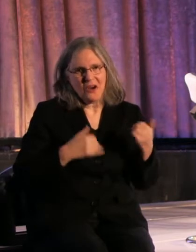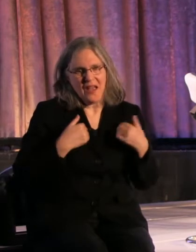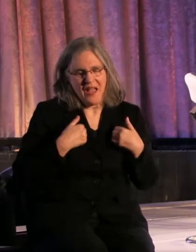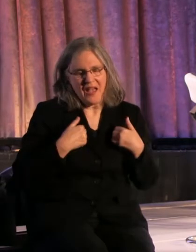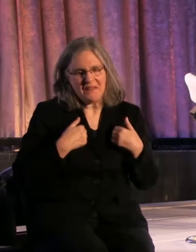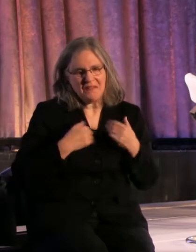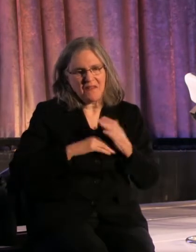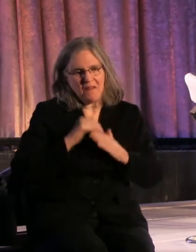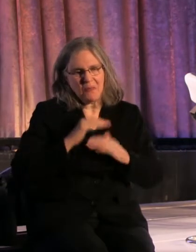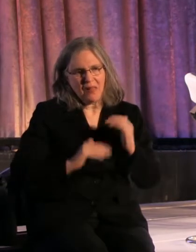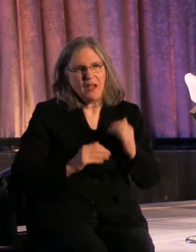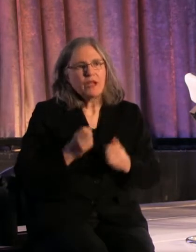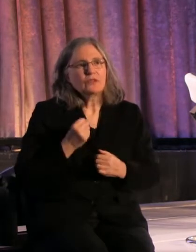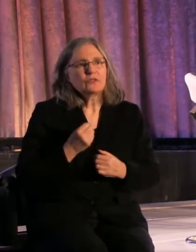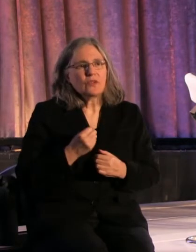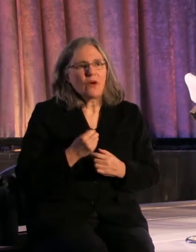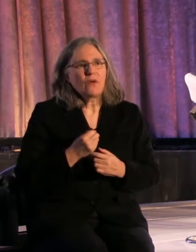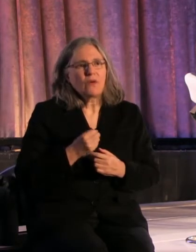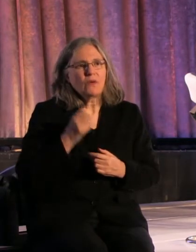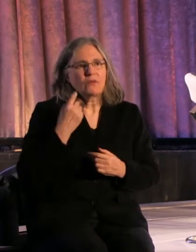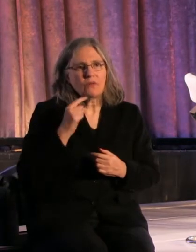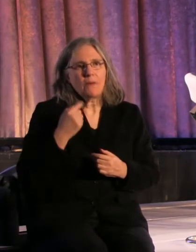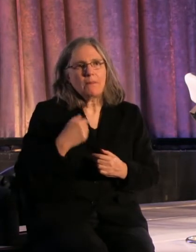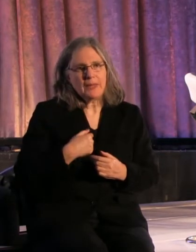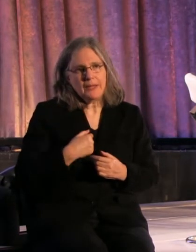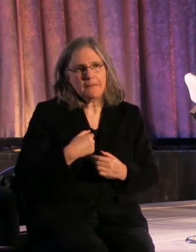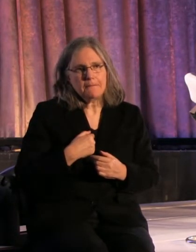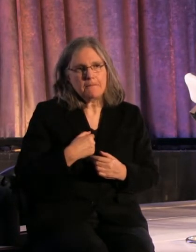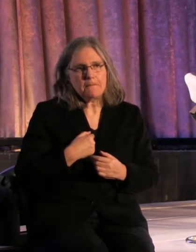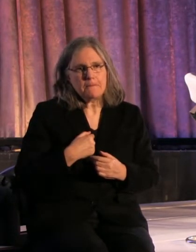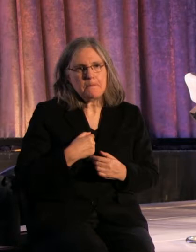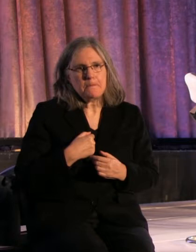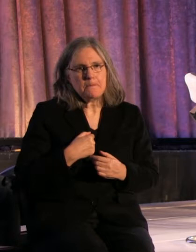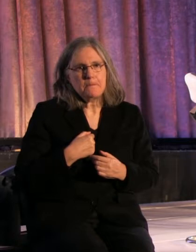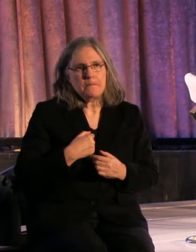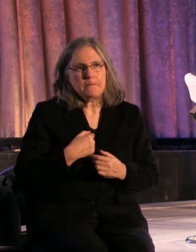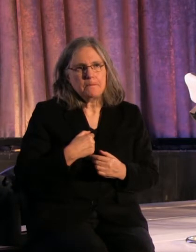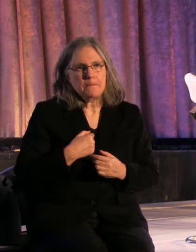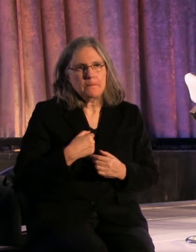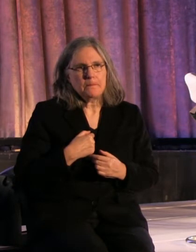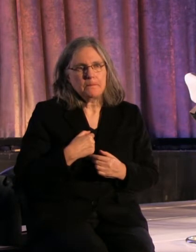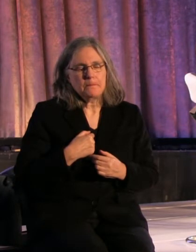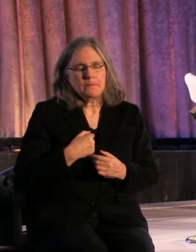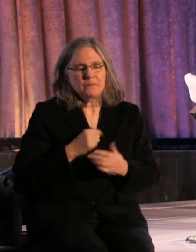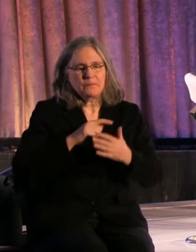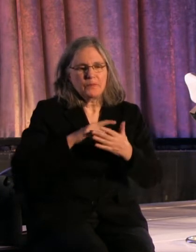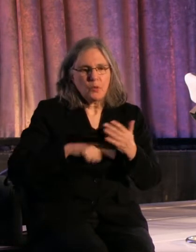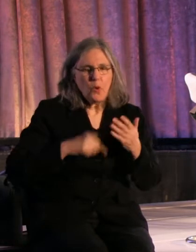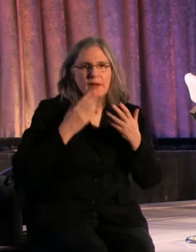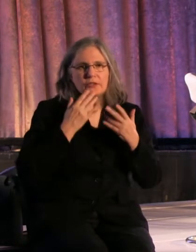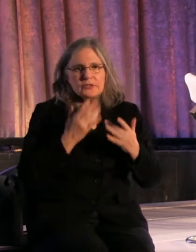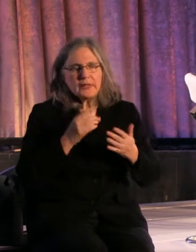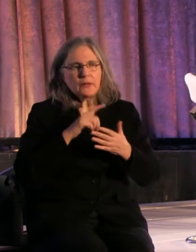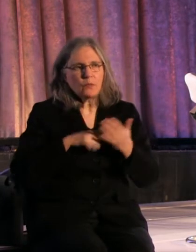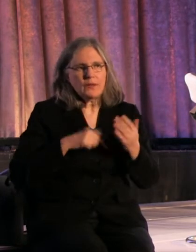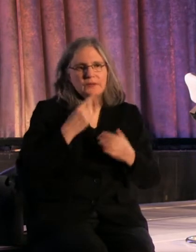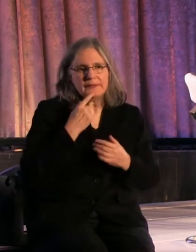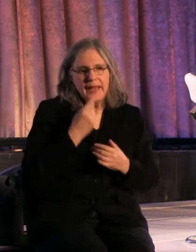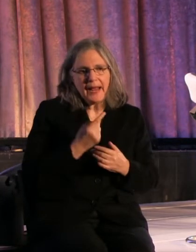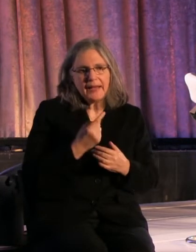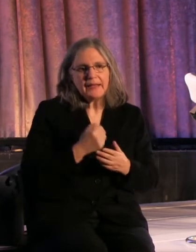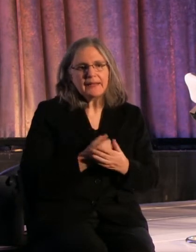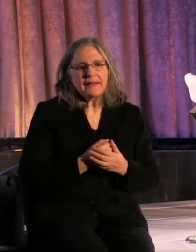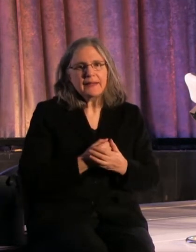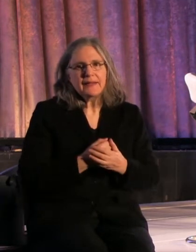So that, to me, it has to do with not only what you're singing and what you're saying, but the,